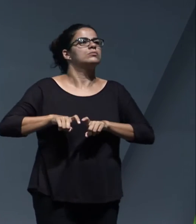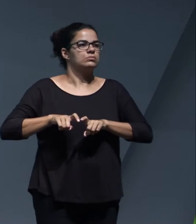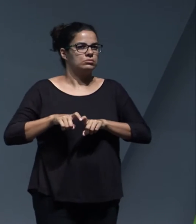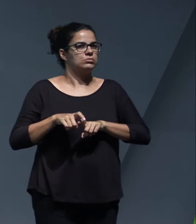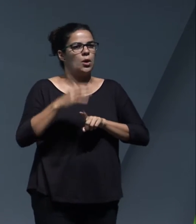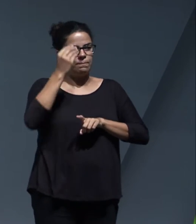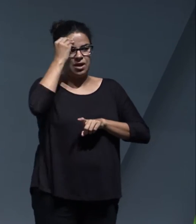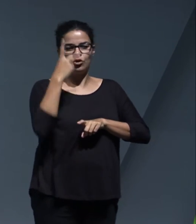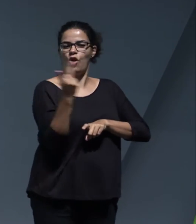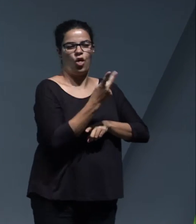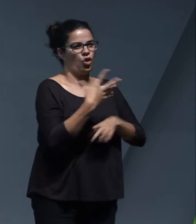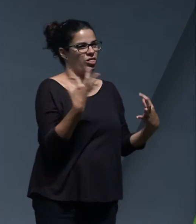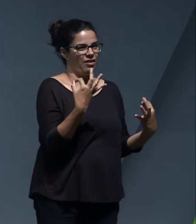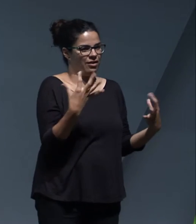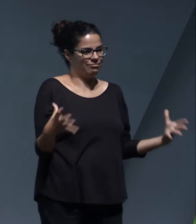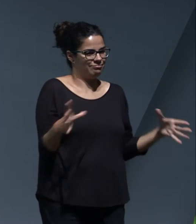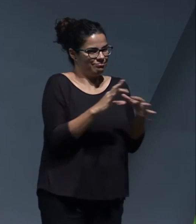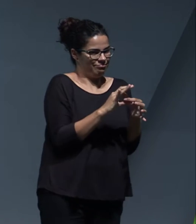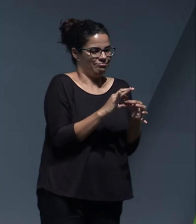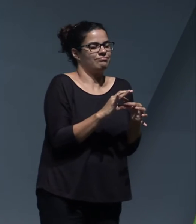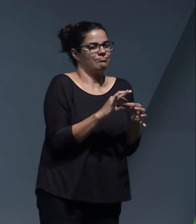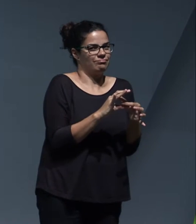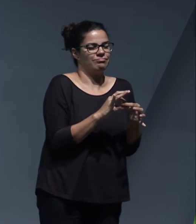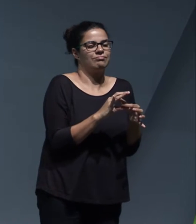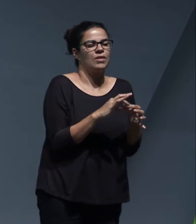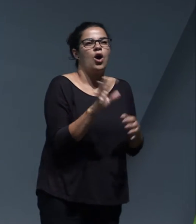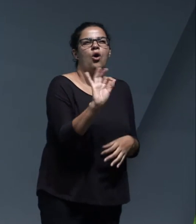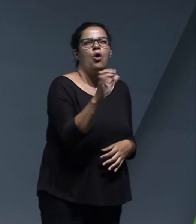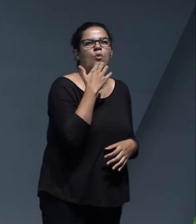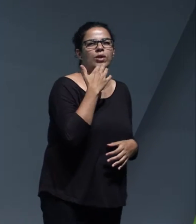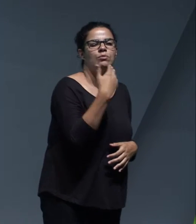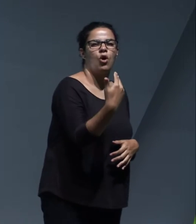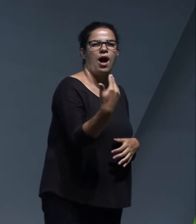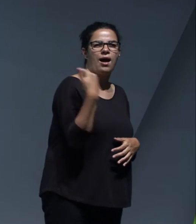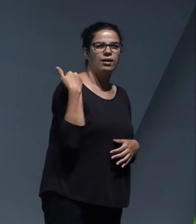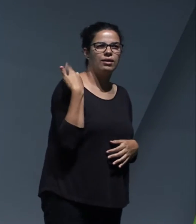which should be complementary. The one should not exclude the other. Or yesterday,